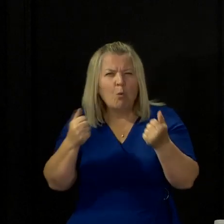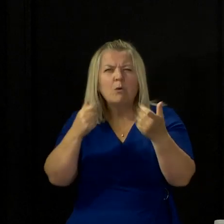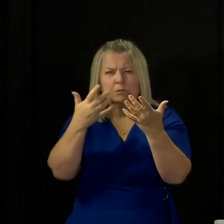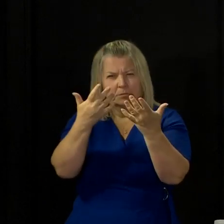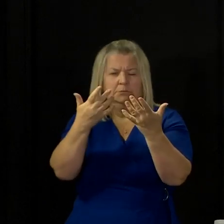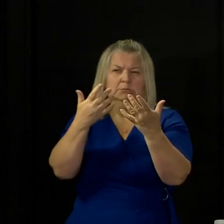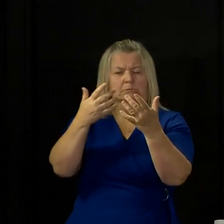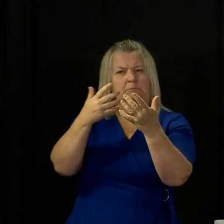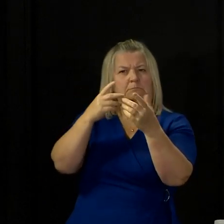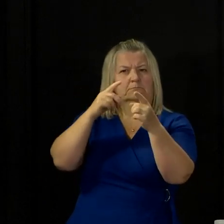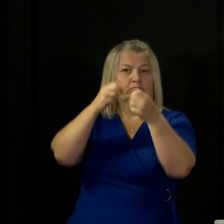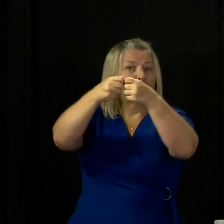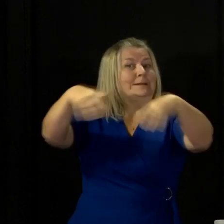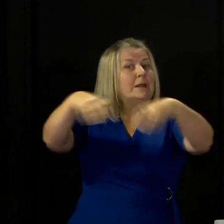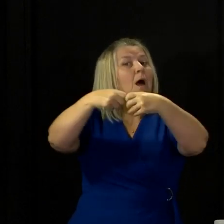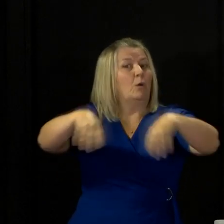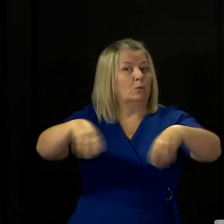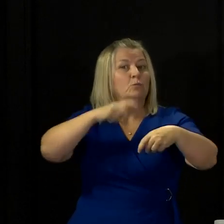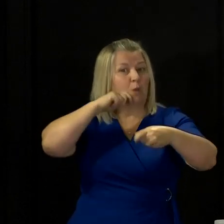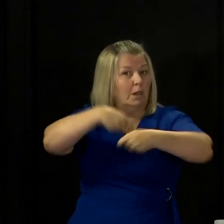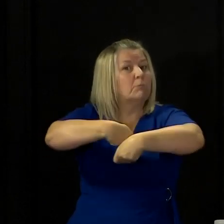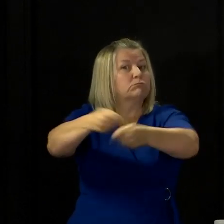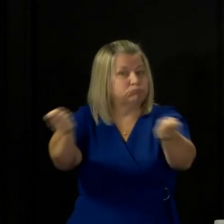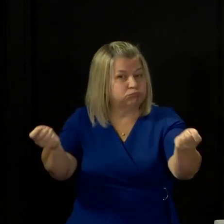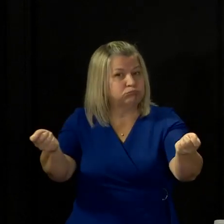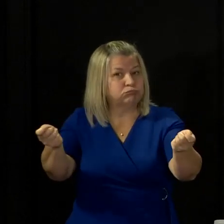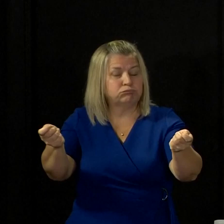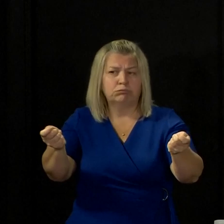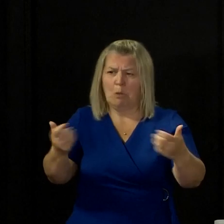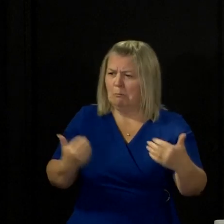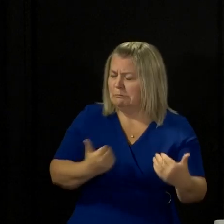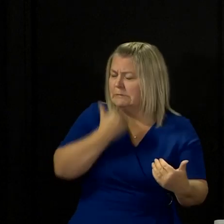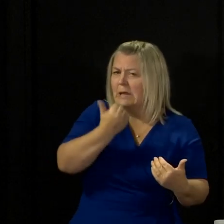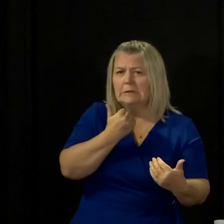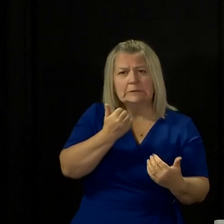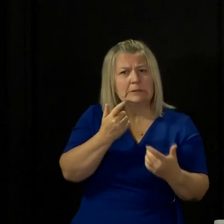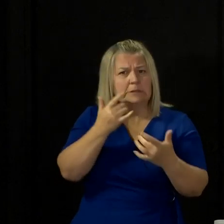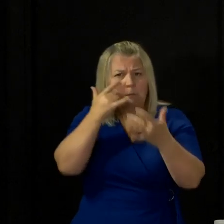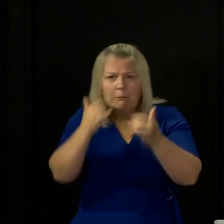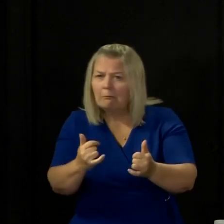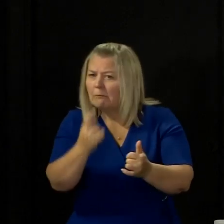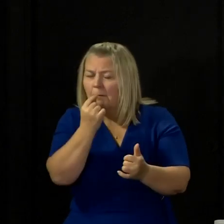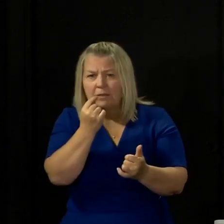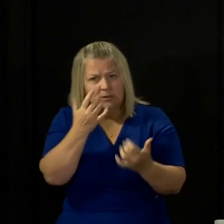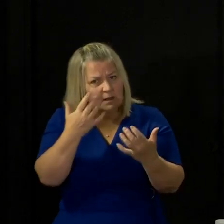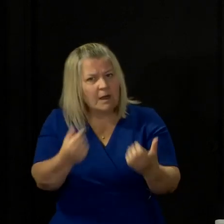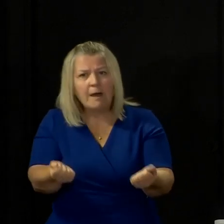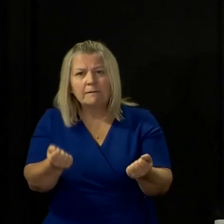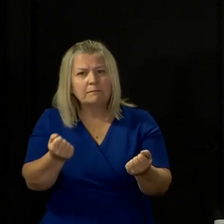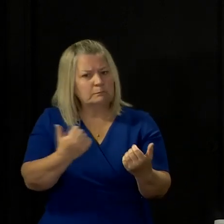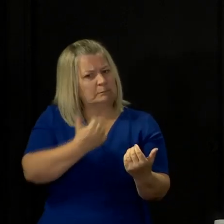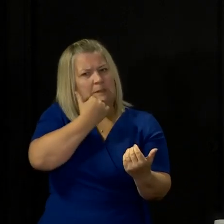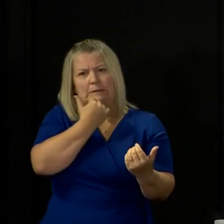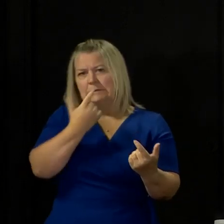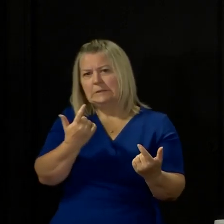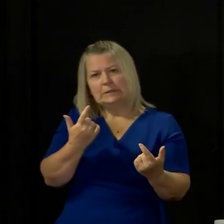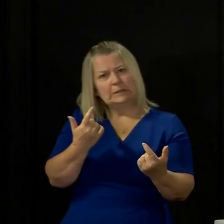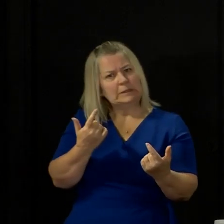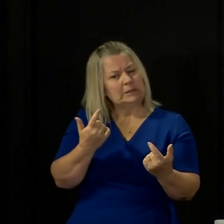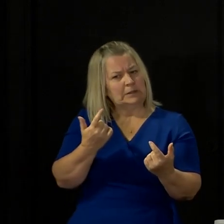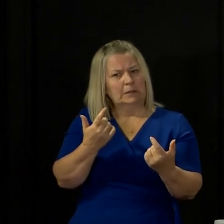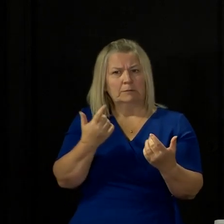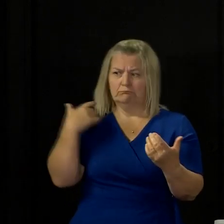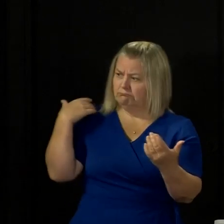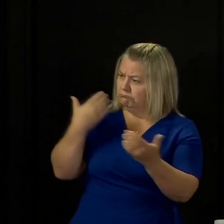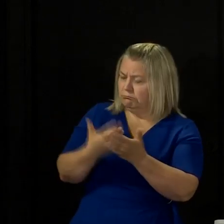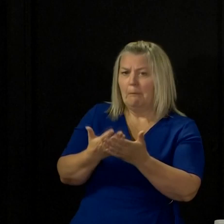have lots of testing capacity right now. We have built testing capacity continuously and progressively over the